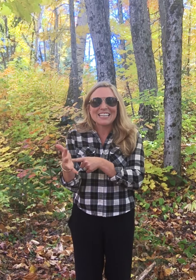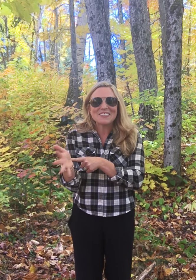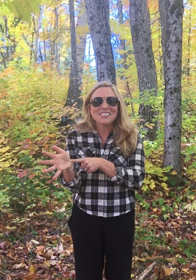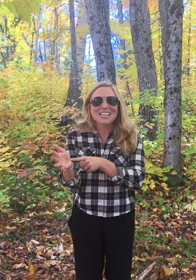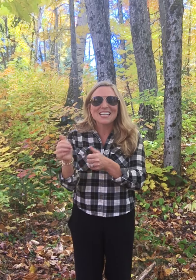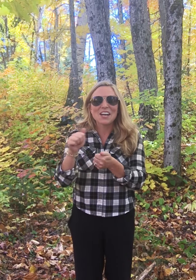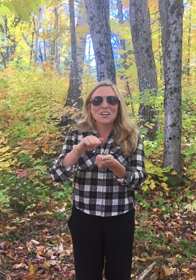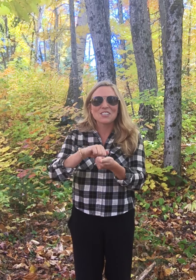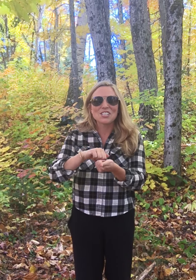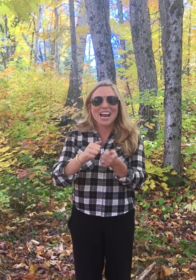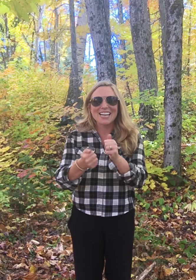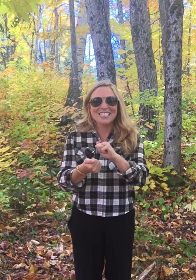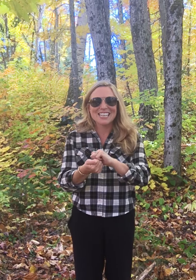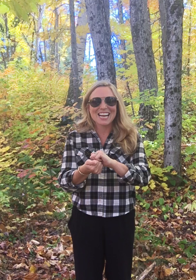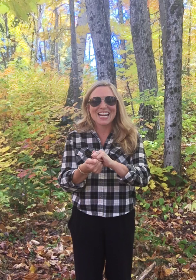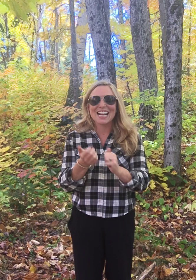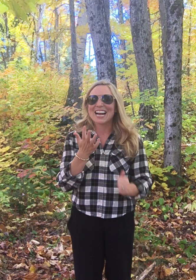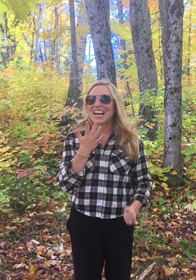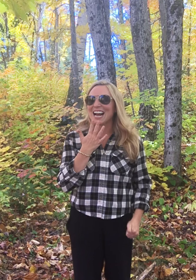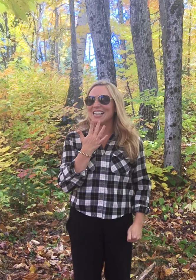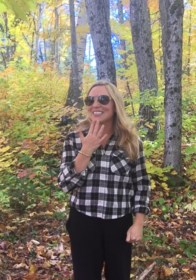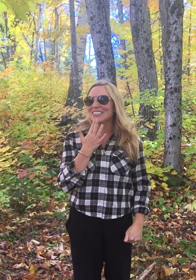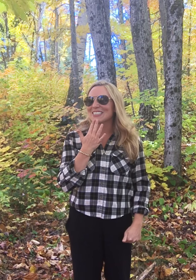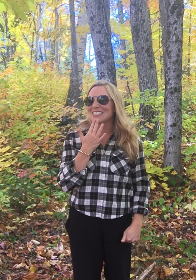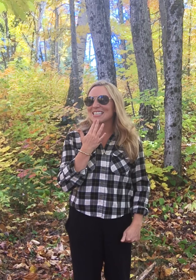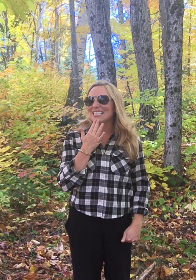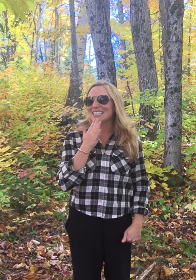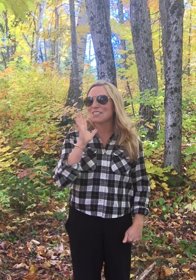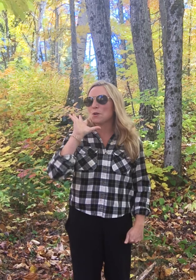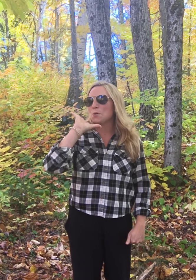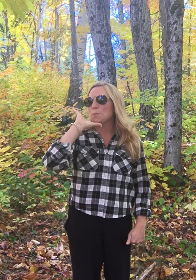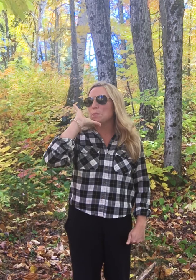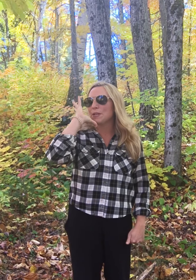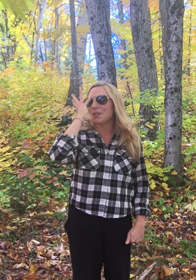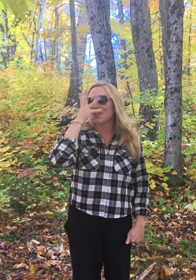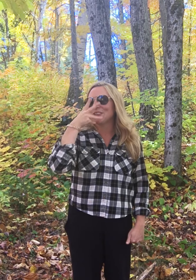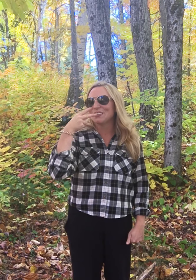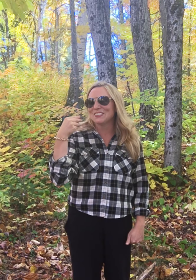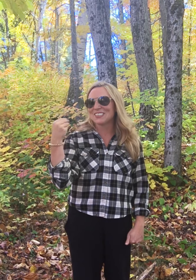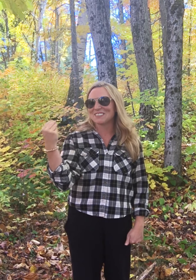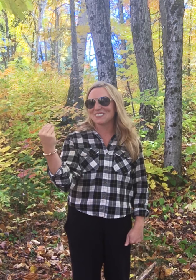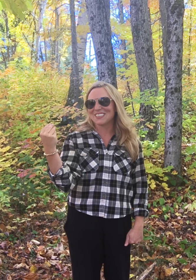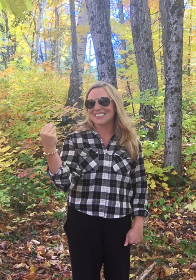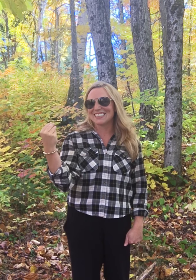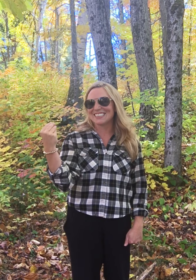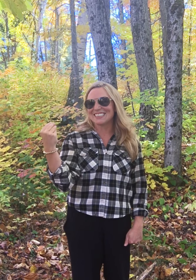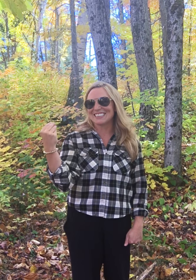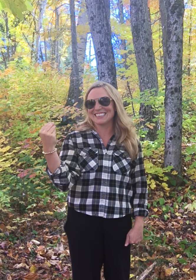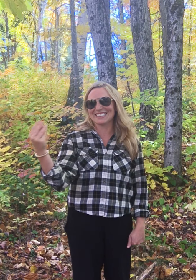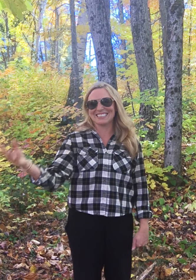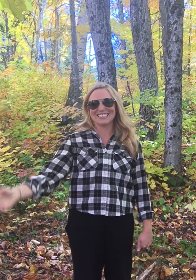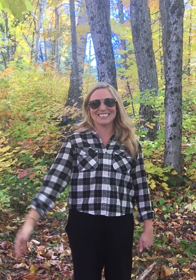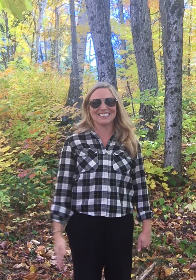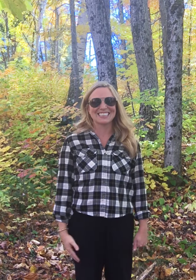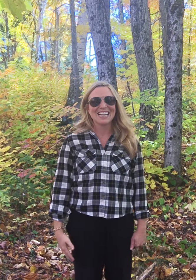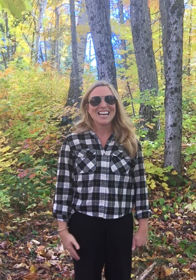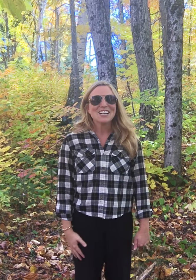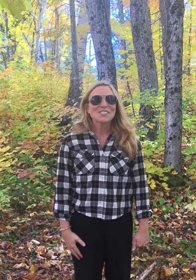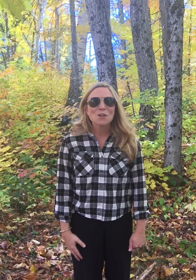that are changing colors. It's so beautiful. So